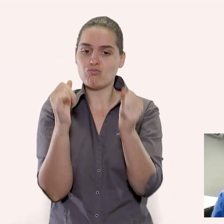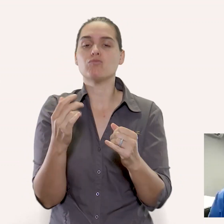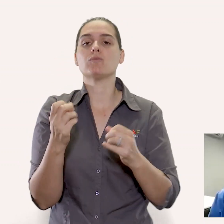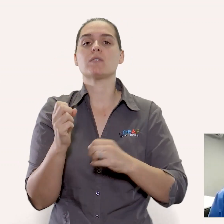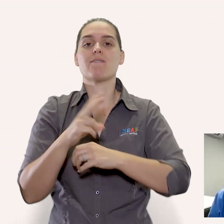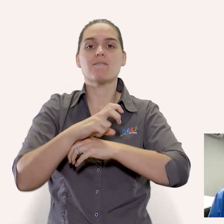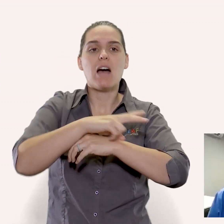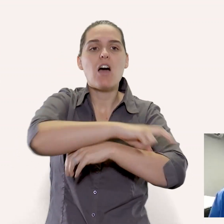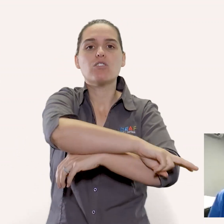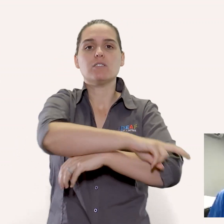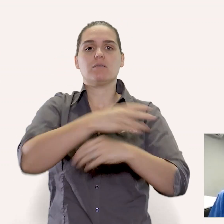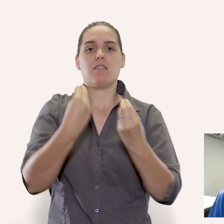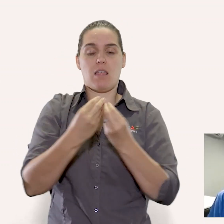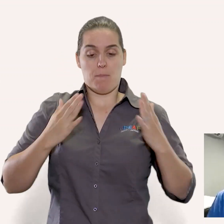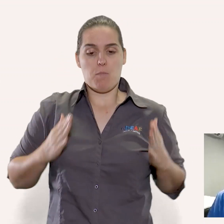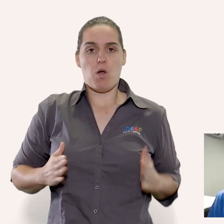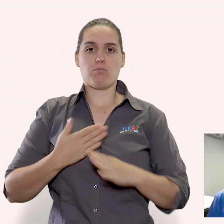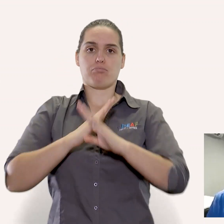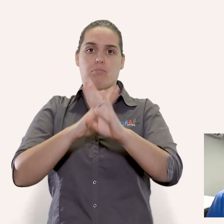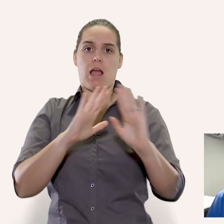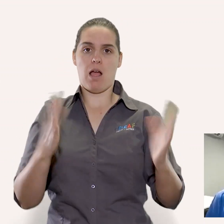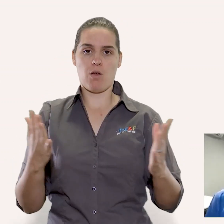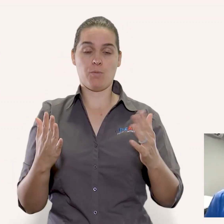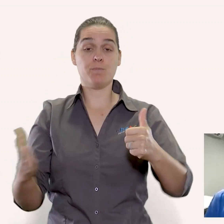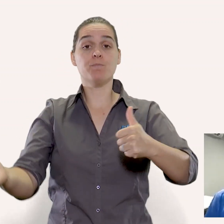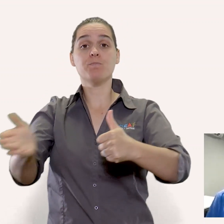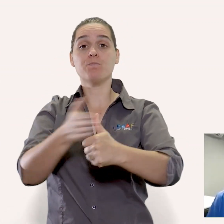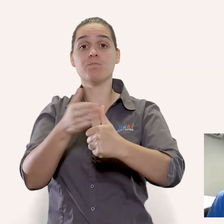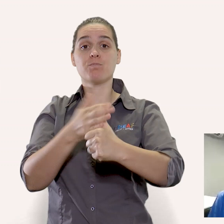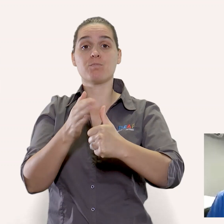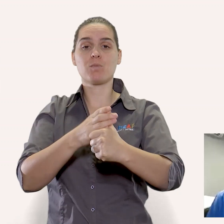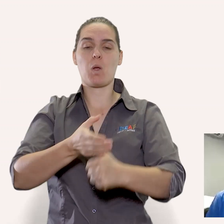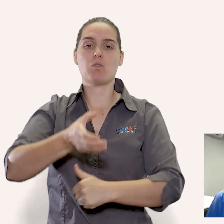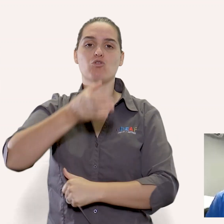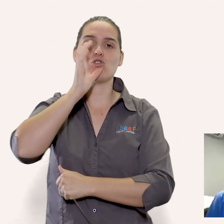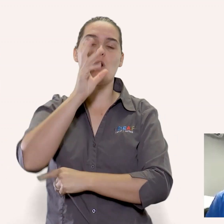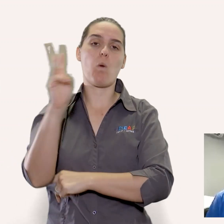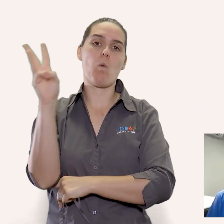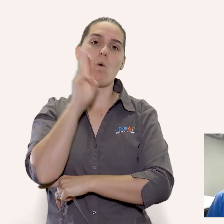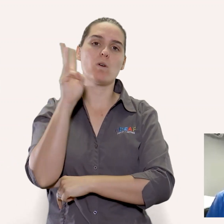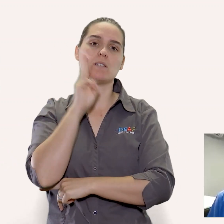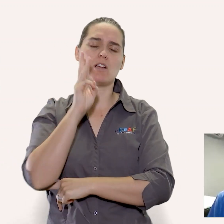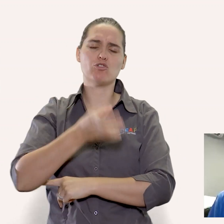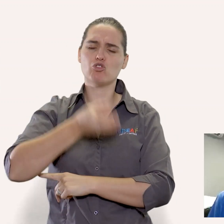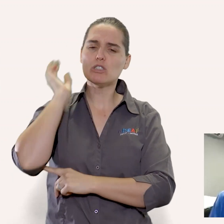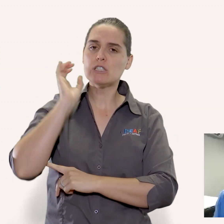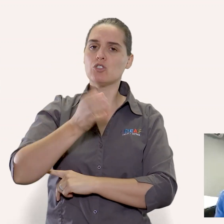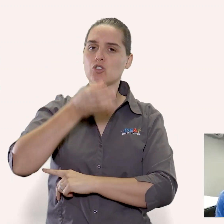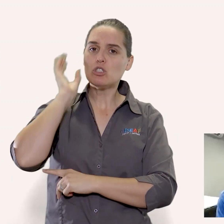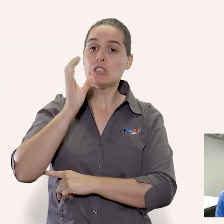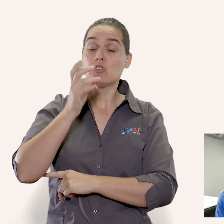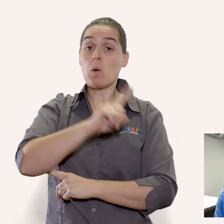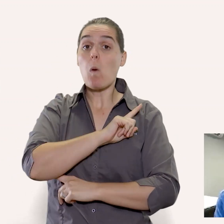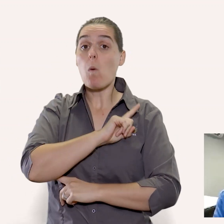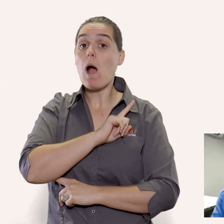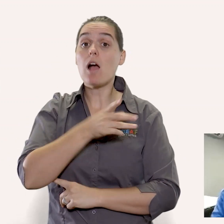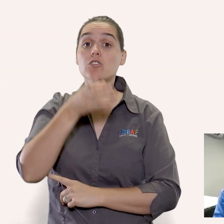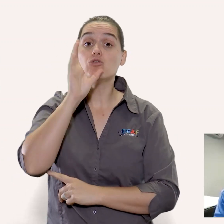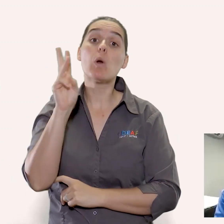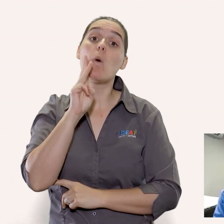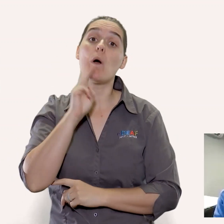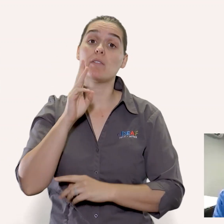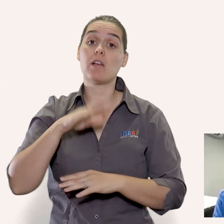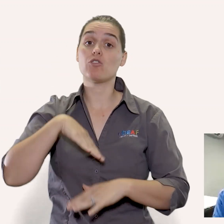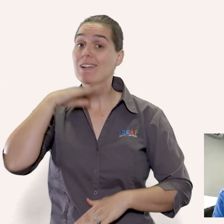infections okay so let's get cracking drink enough water if you don't drink enough water your mucous membranes become